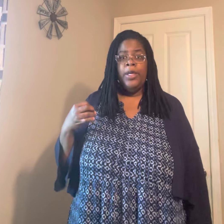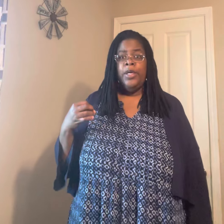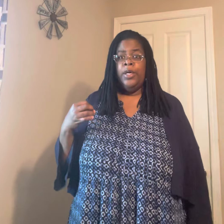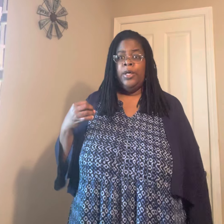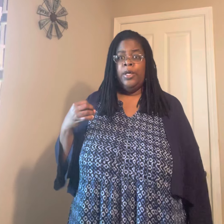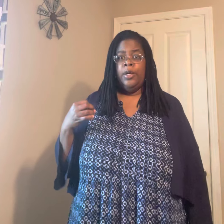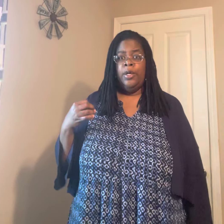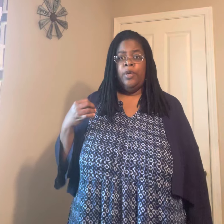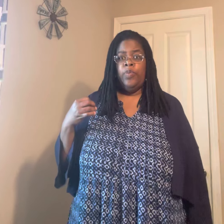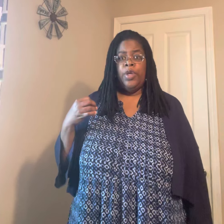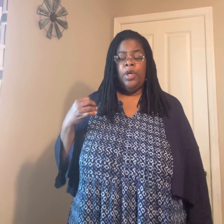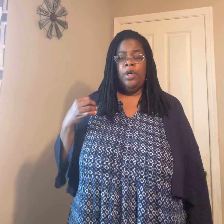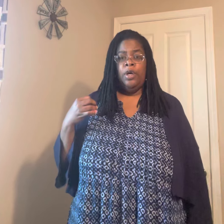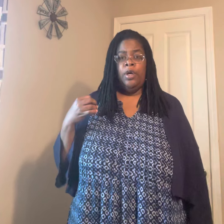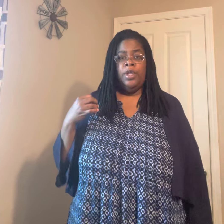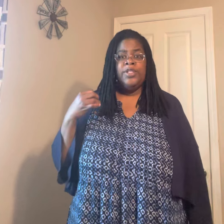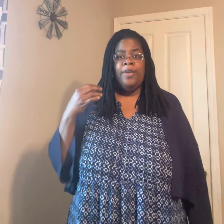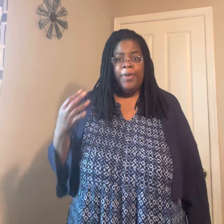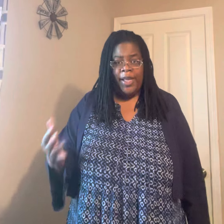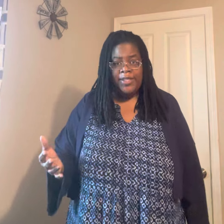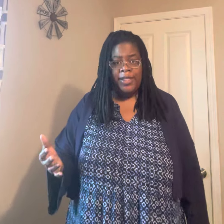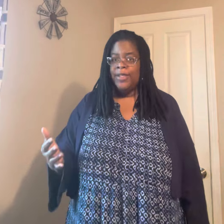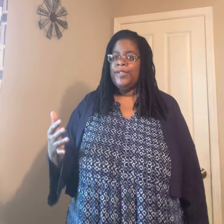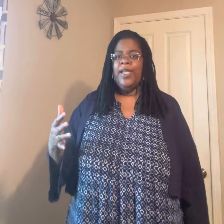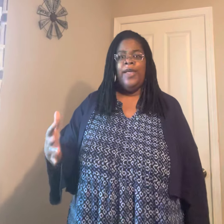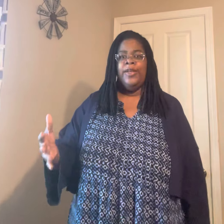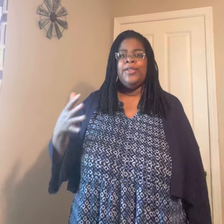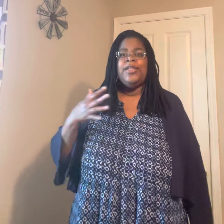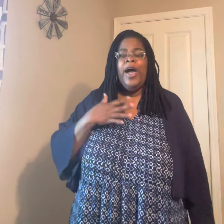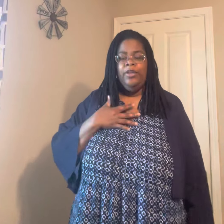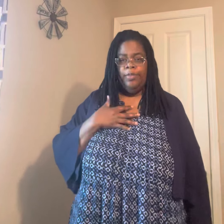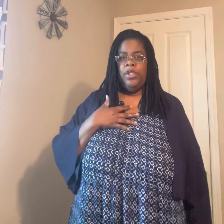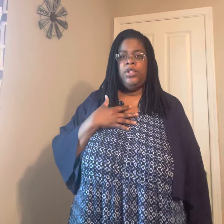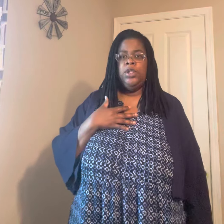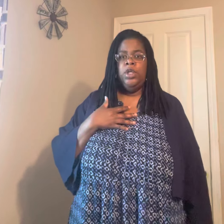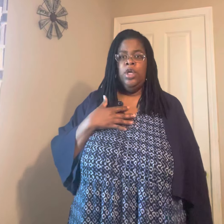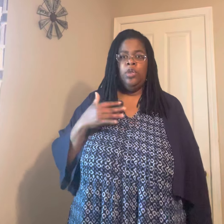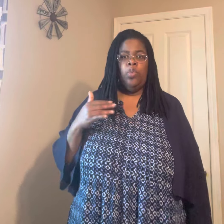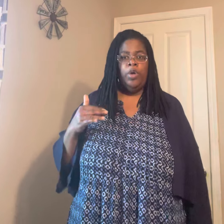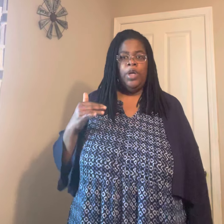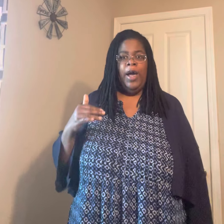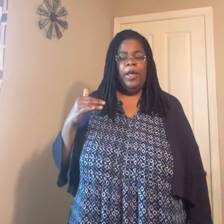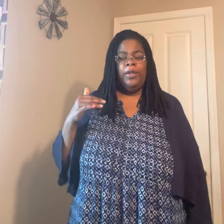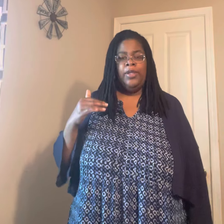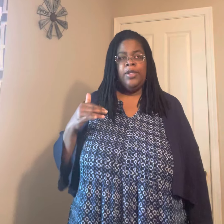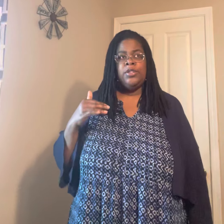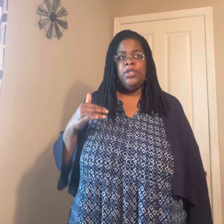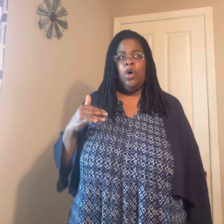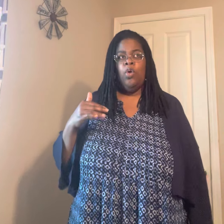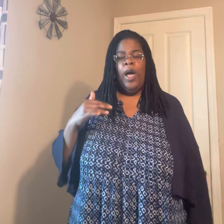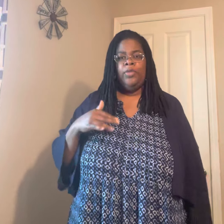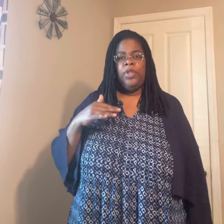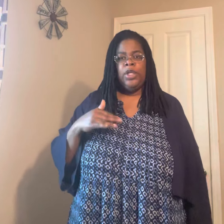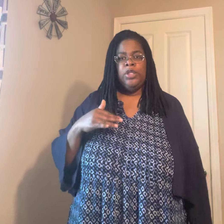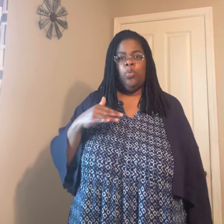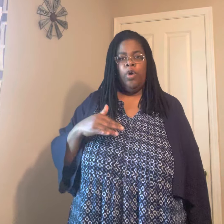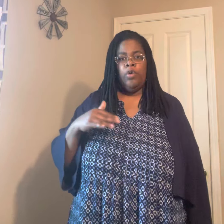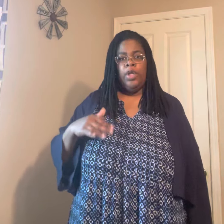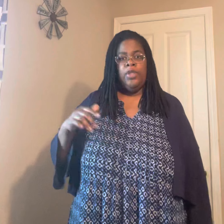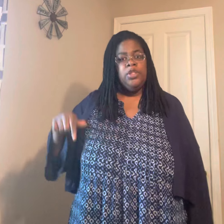it's a blessing. It's not an entitlement. The Word of God let us know how things work in this